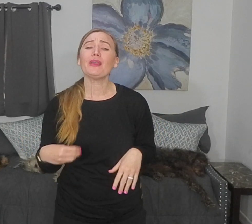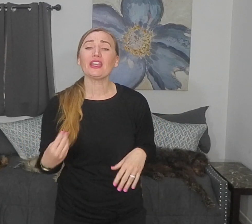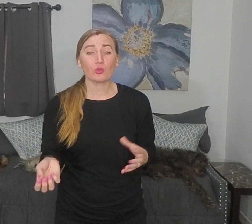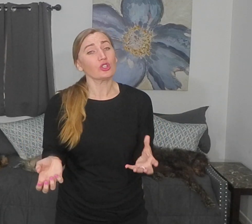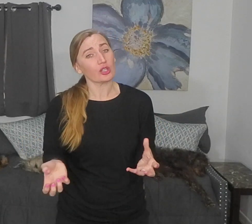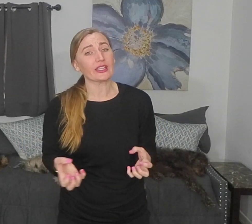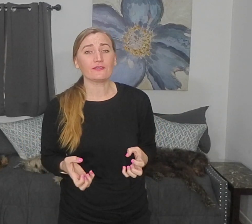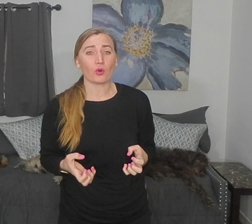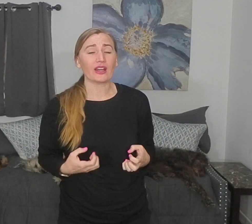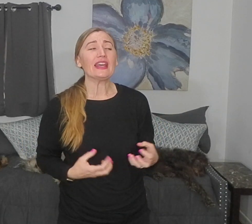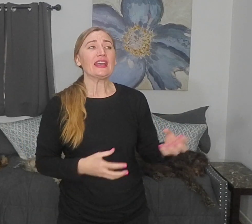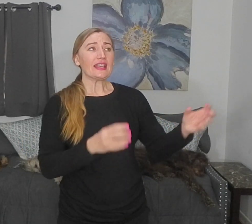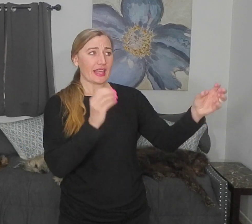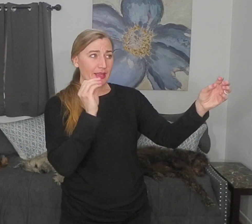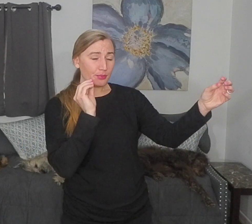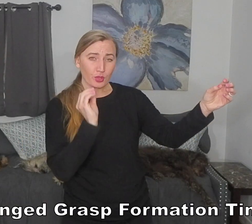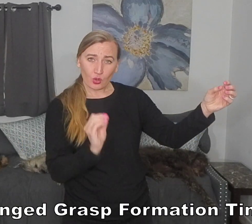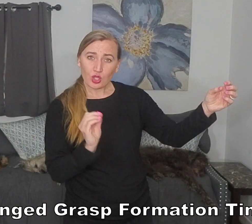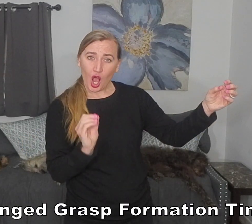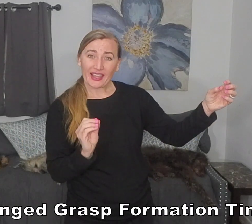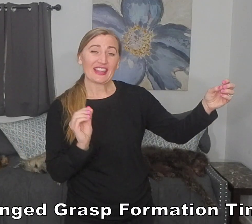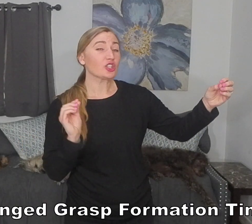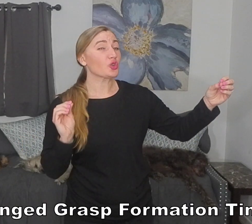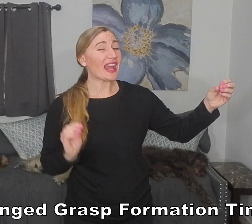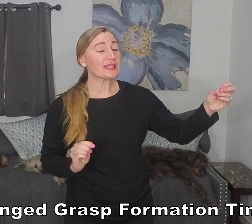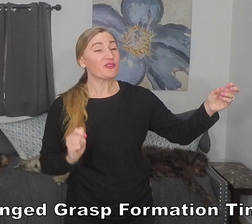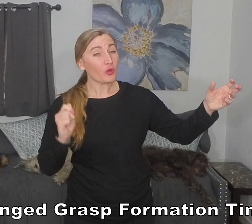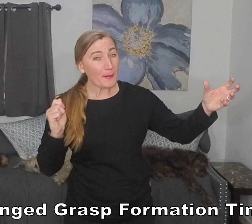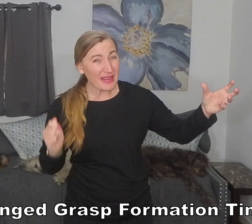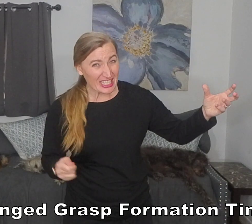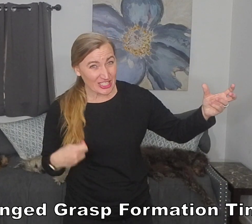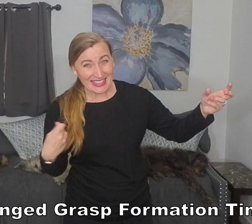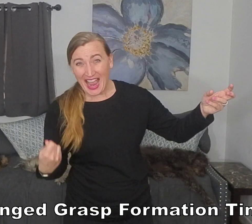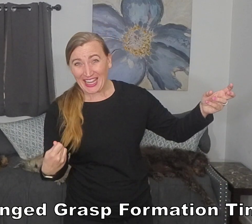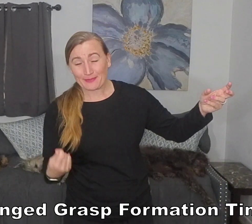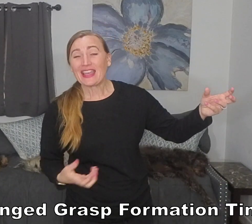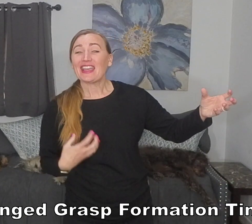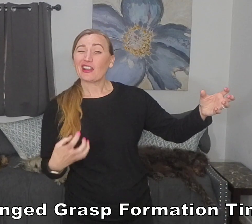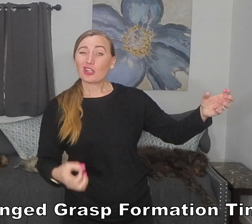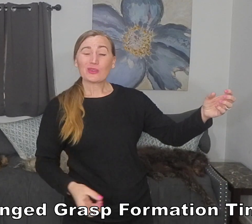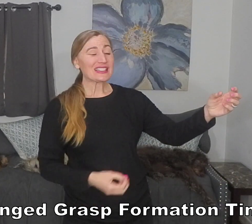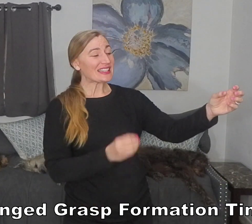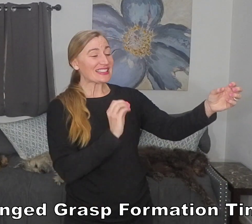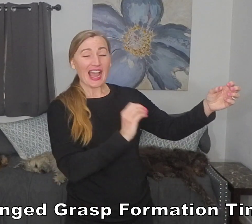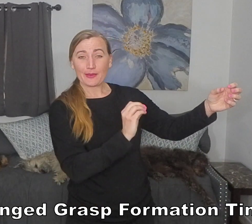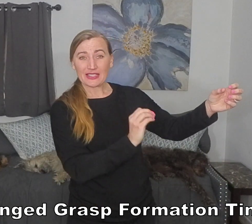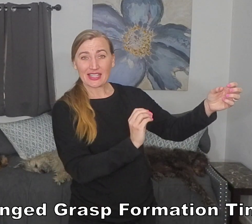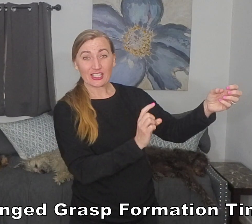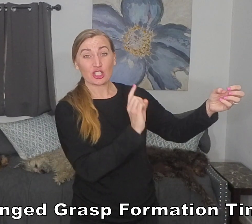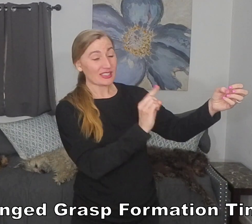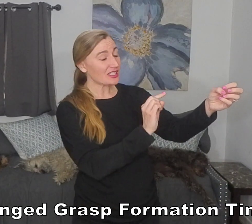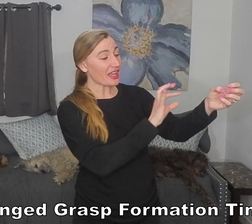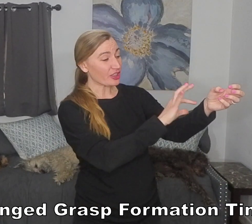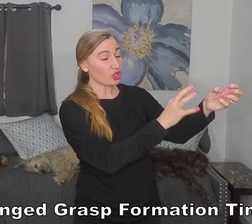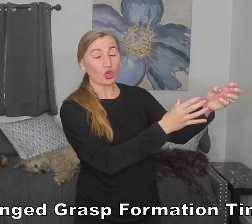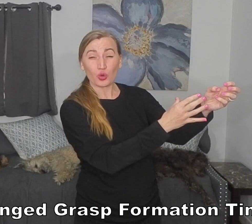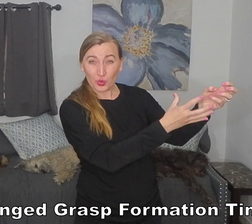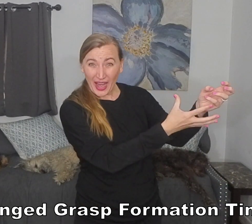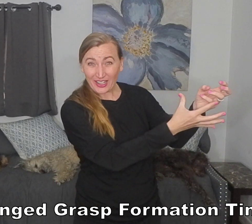may, and we're looking for a prolong in the grasp formation time. In other words, the time it takes to select the correct